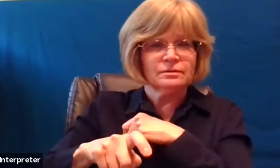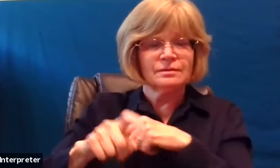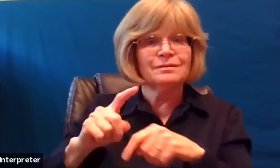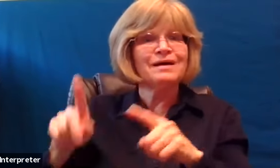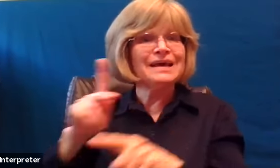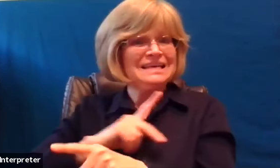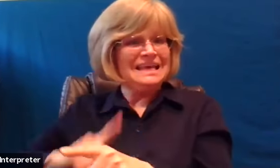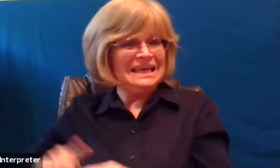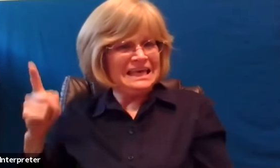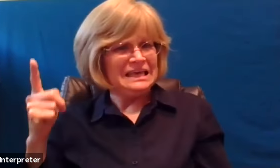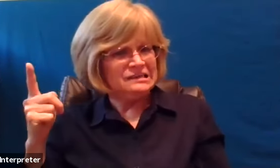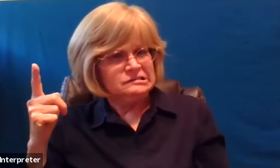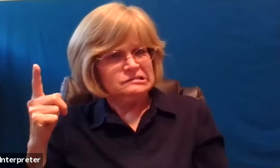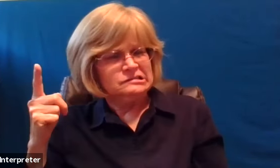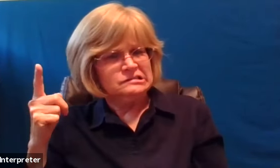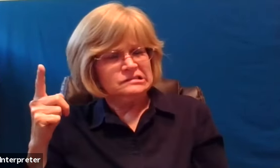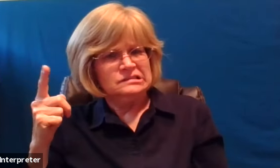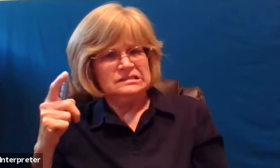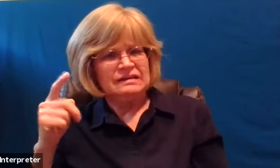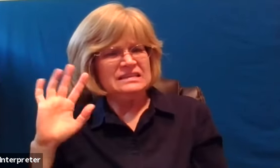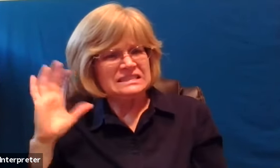king pickle unjust tyrant